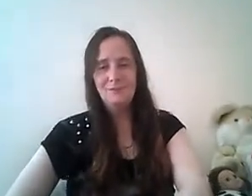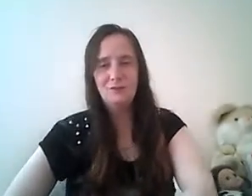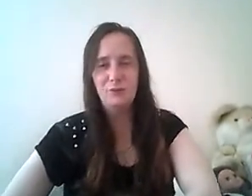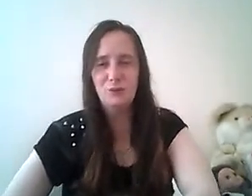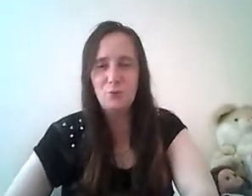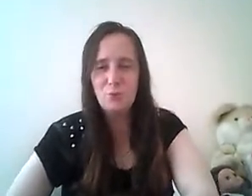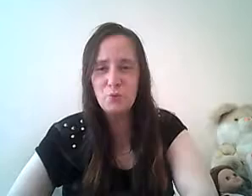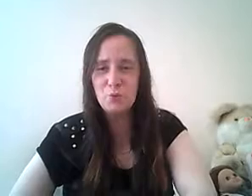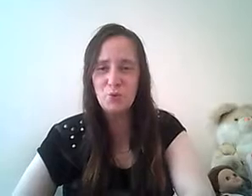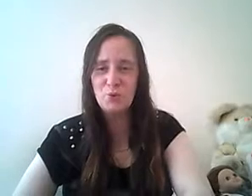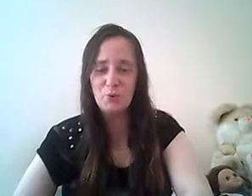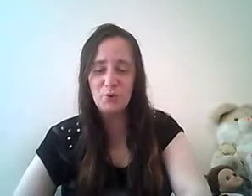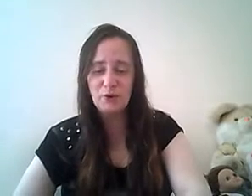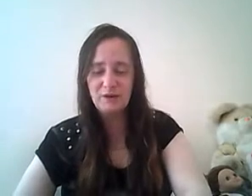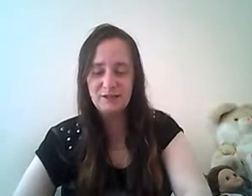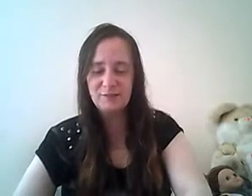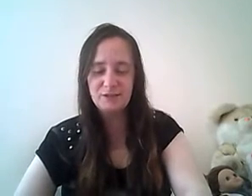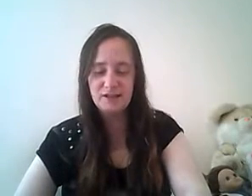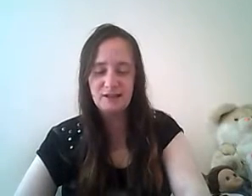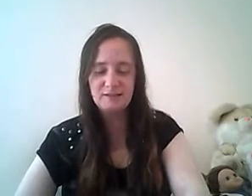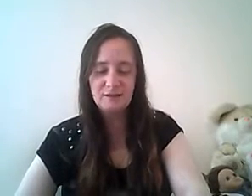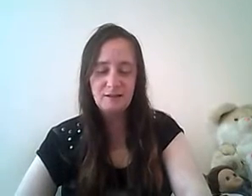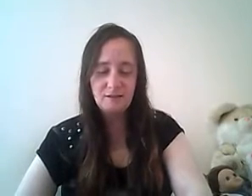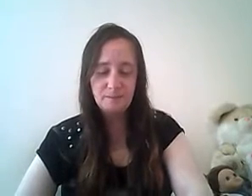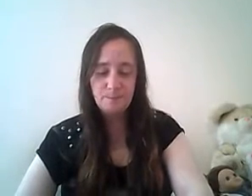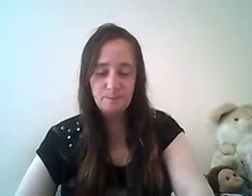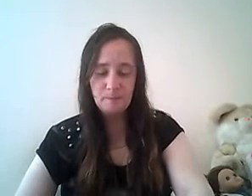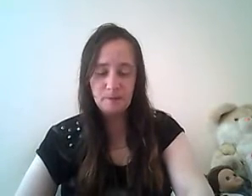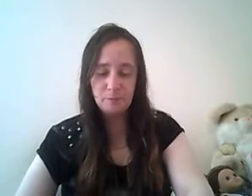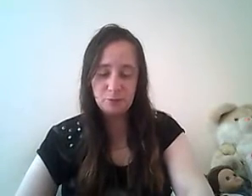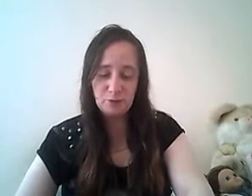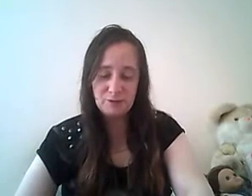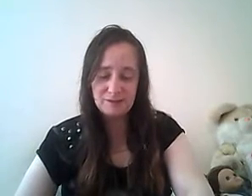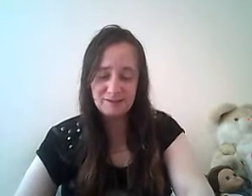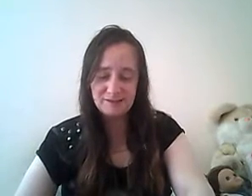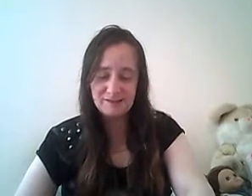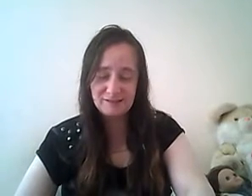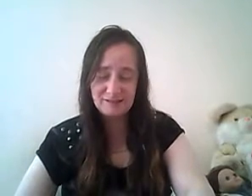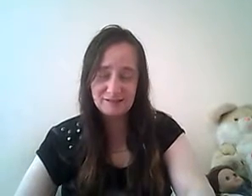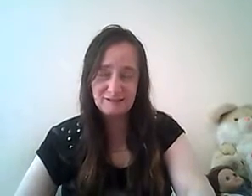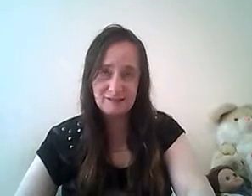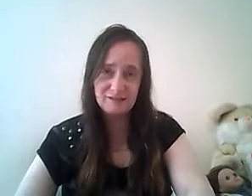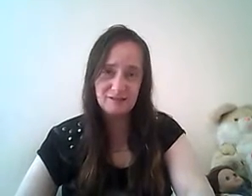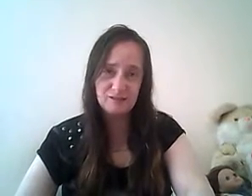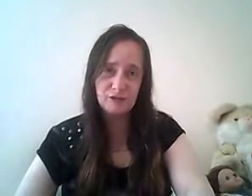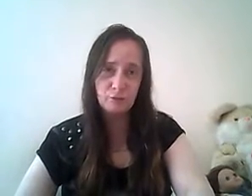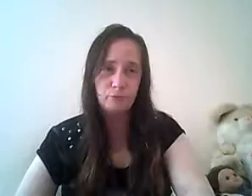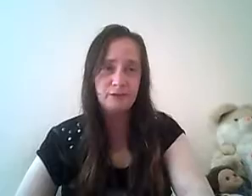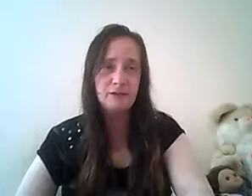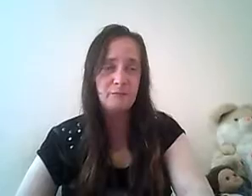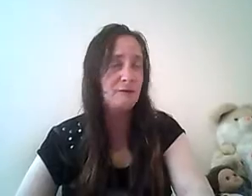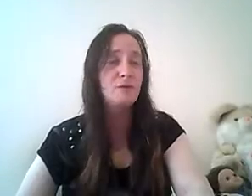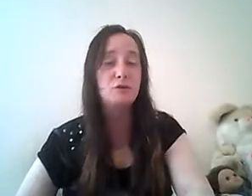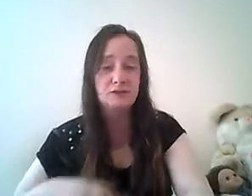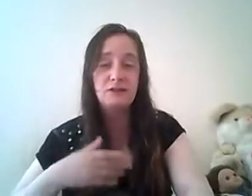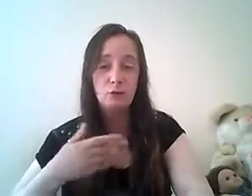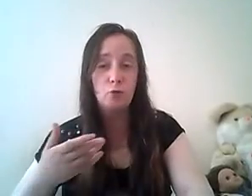so she never shaked hands but as soon as she told dina we never got to see it though